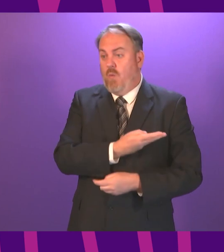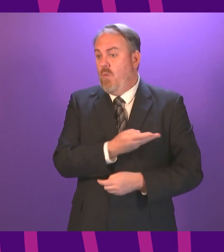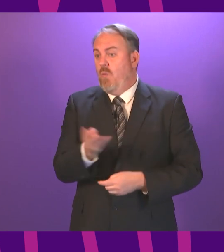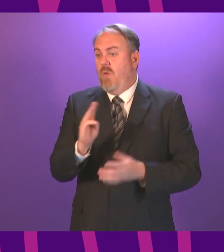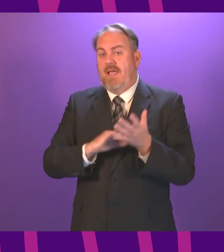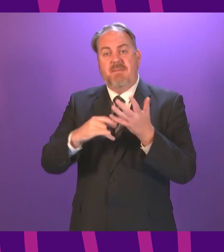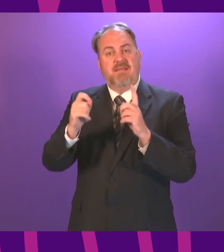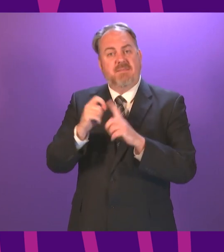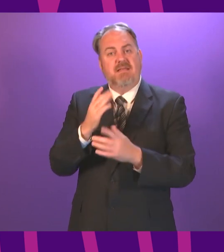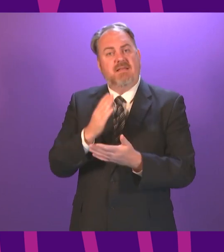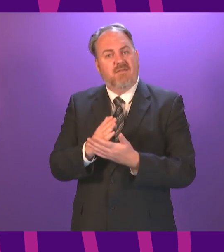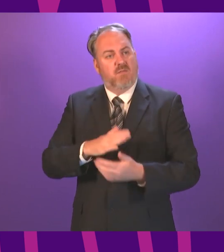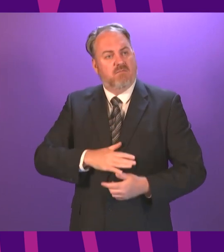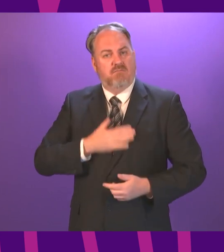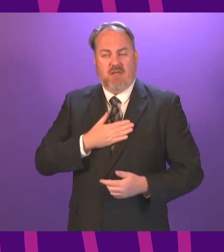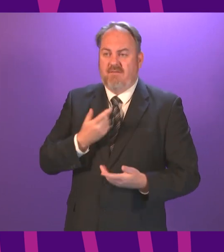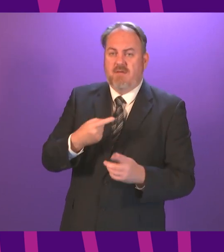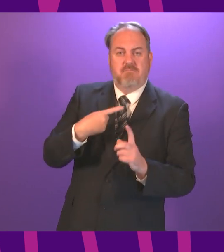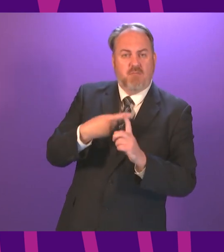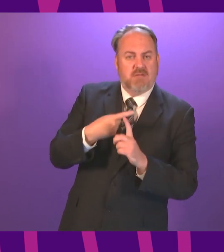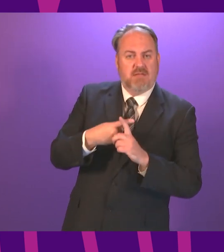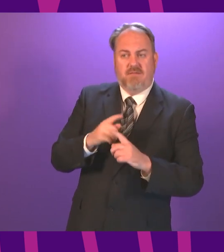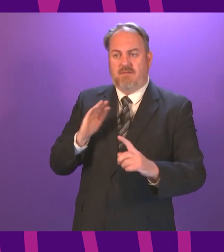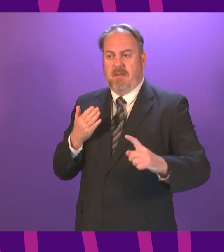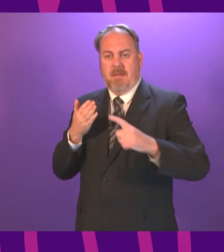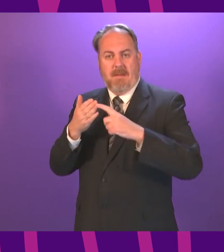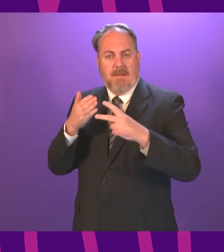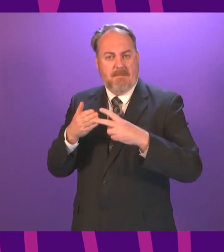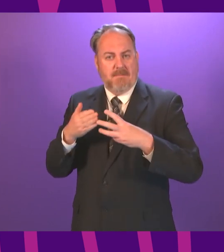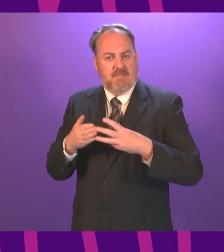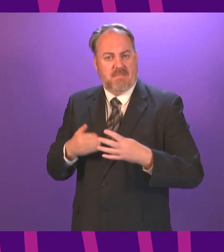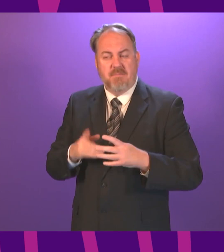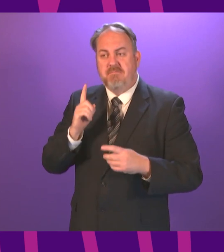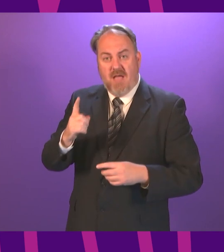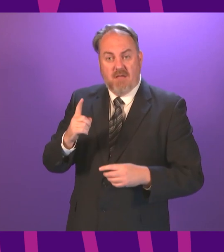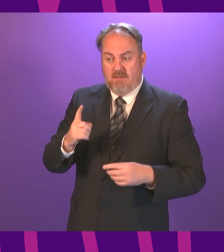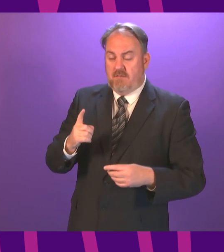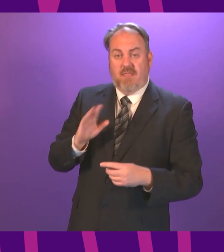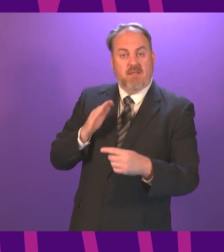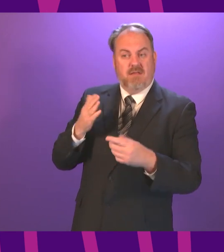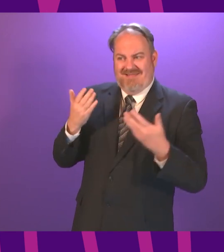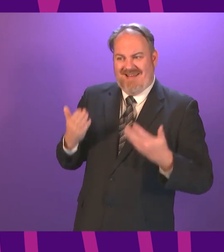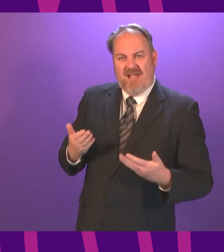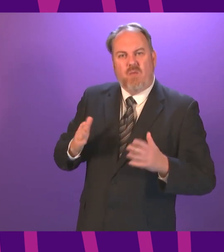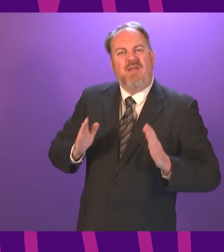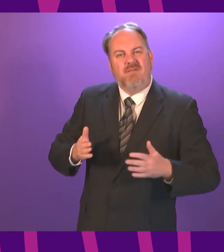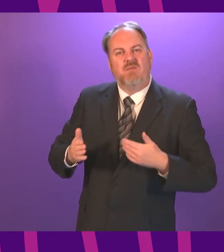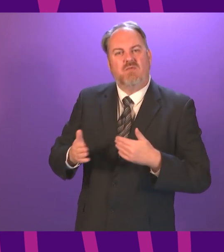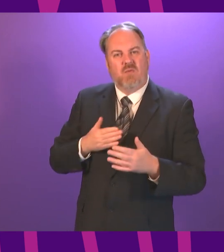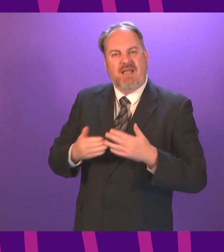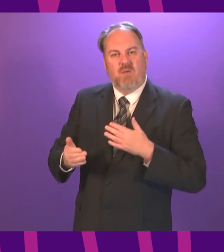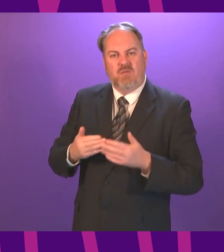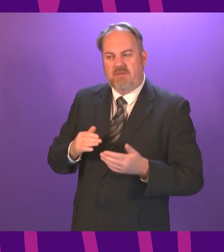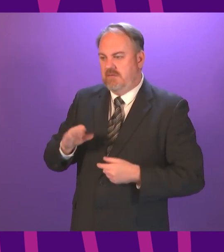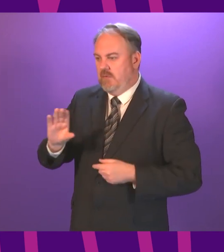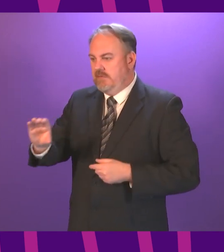engage constructively as well. I think what we need, Presiding Officer, is a solution in the short to medium term that does not involve robbing Peter